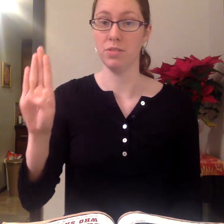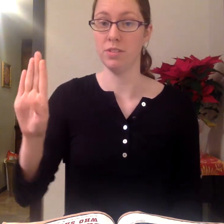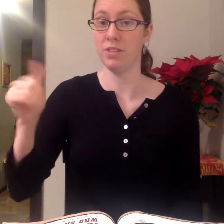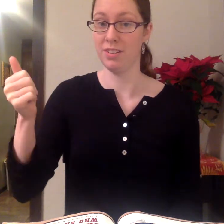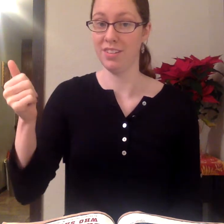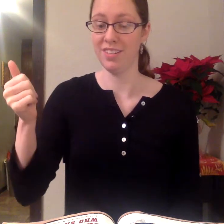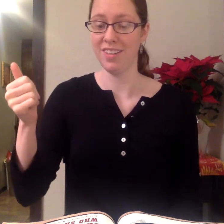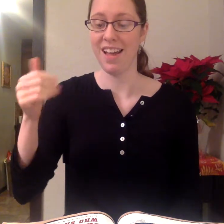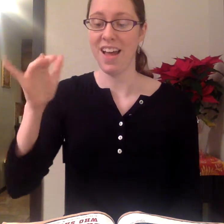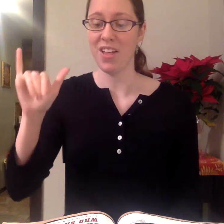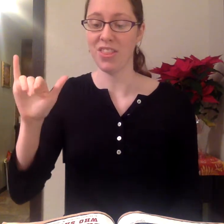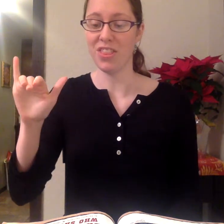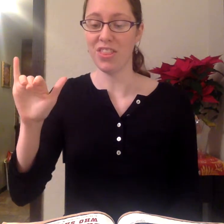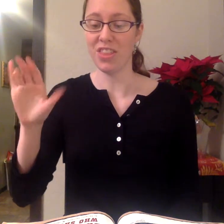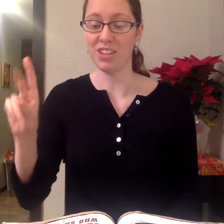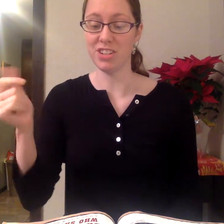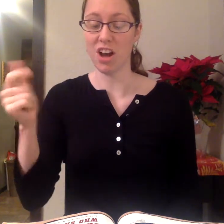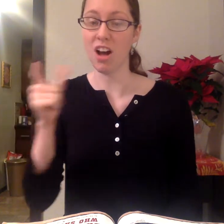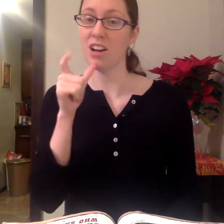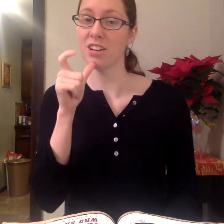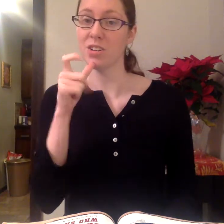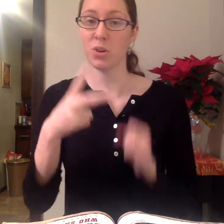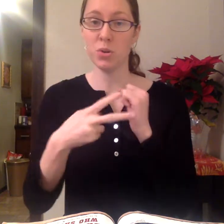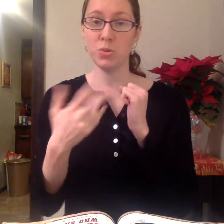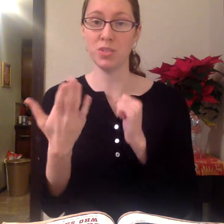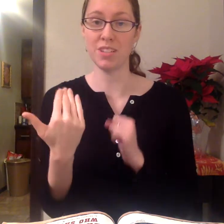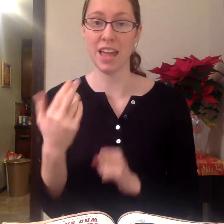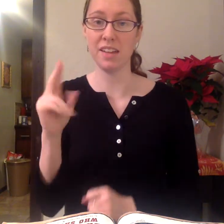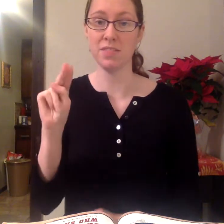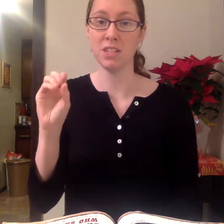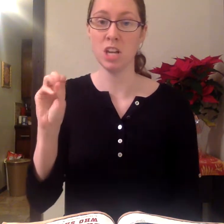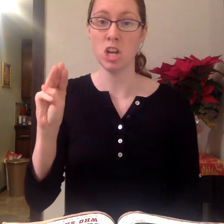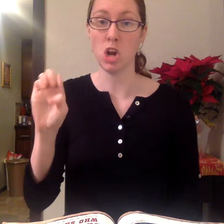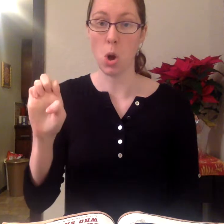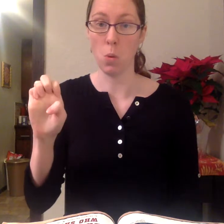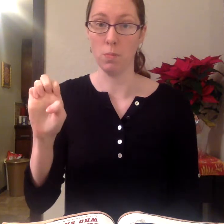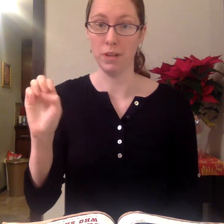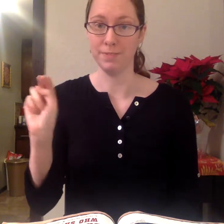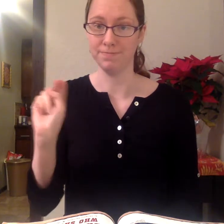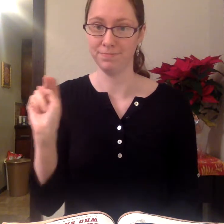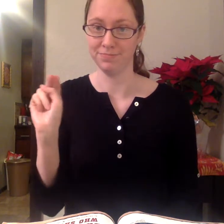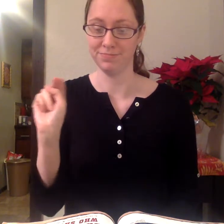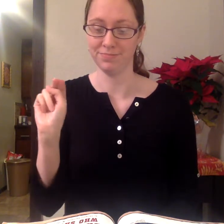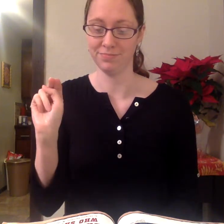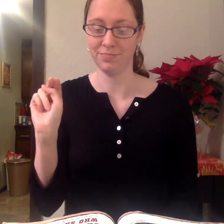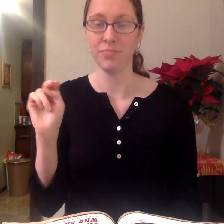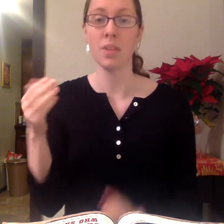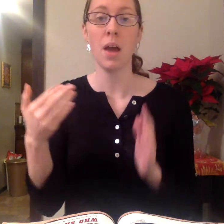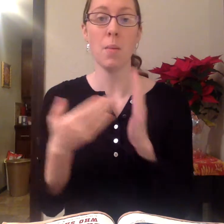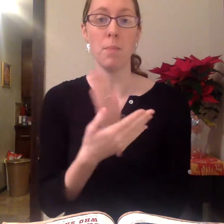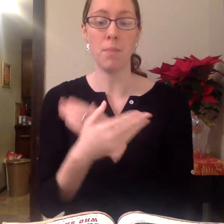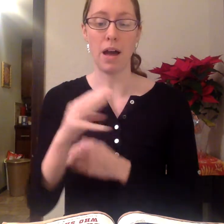Balto, The Dog Who Saved Gnome, by